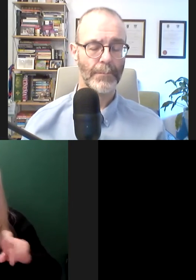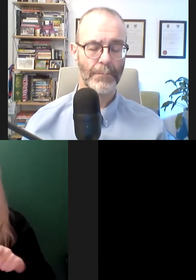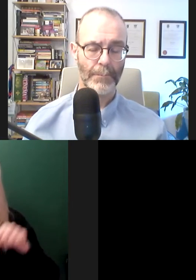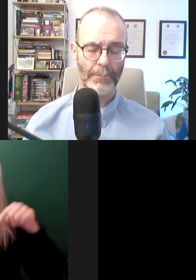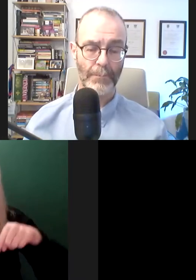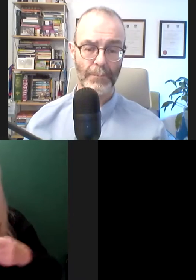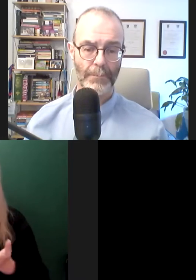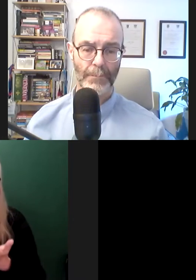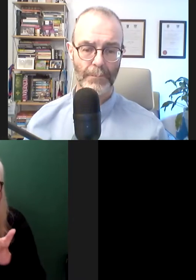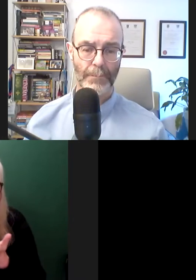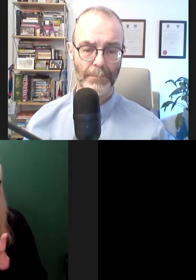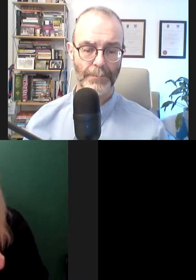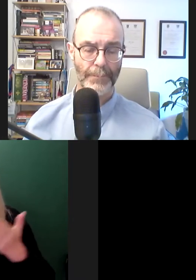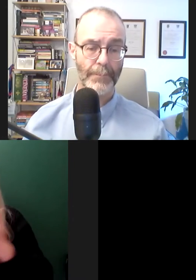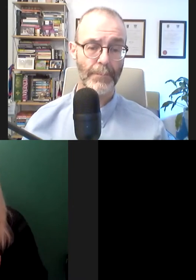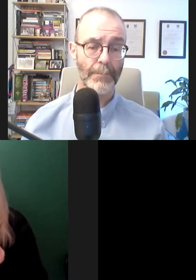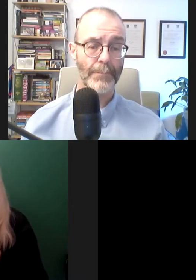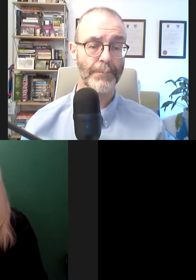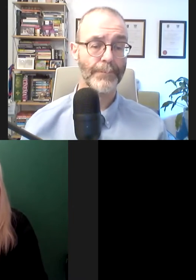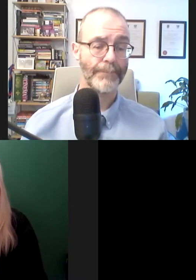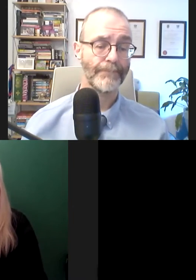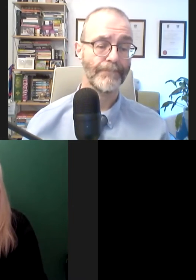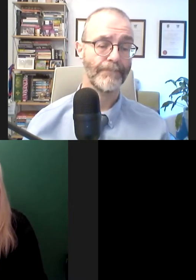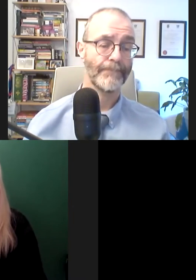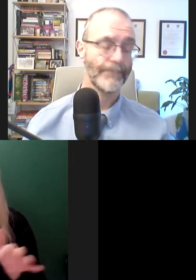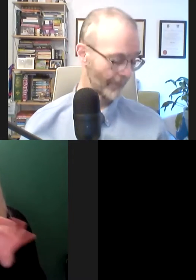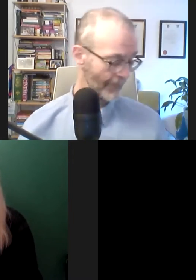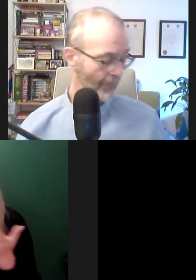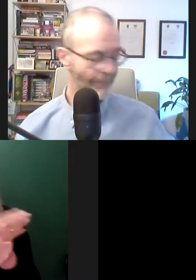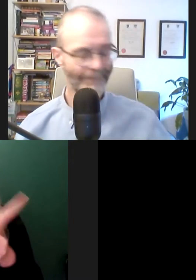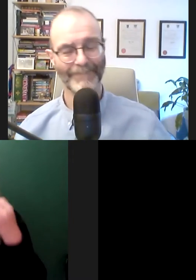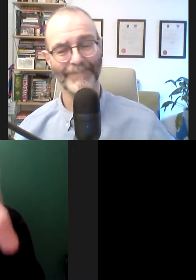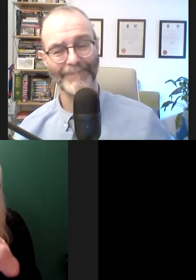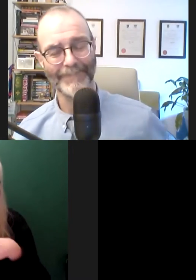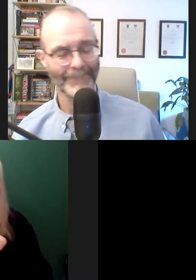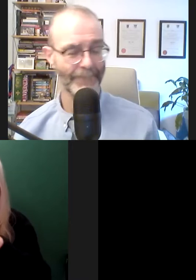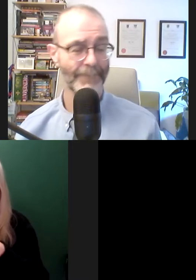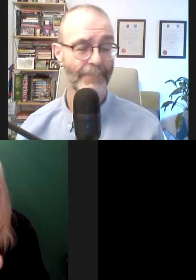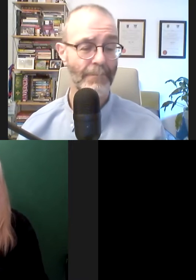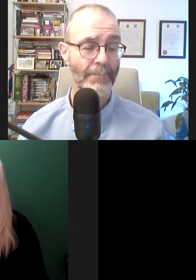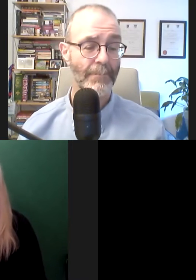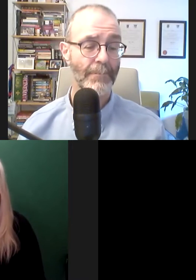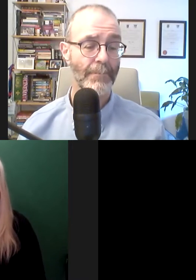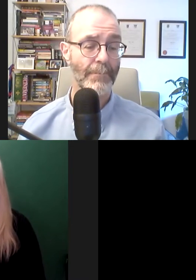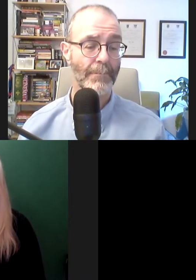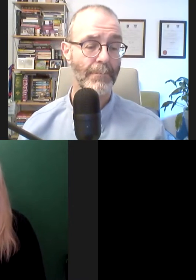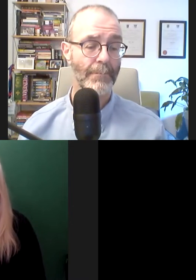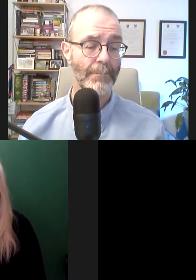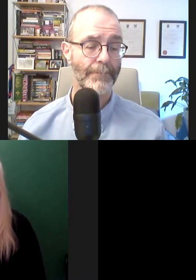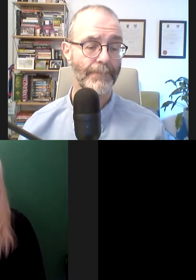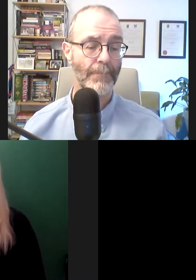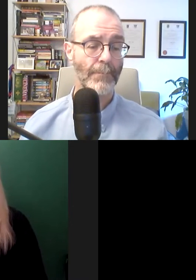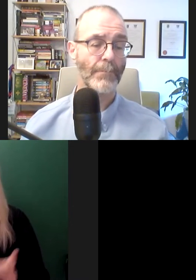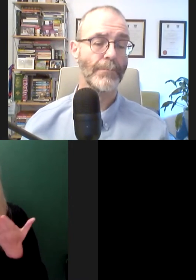and put up on YouTube for later. So now, finally, Dr. James Casey. Well, James currently